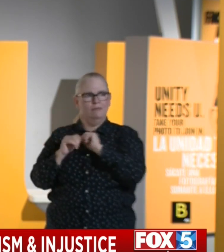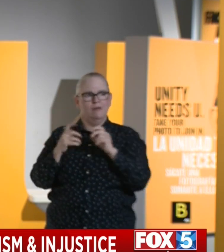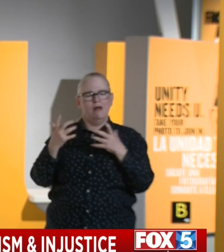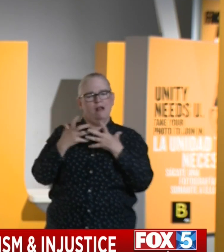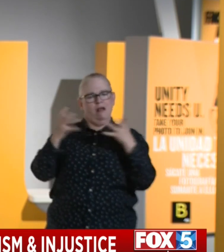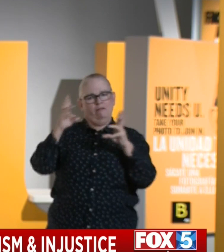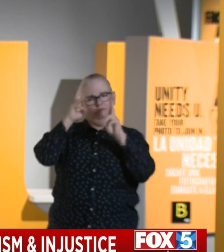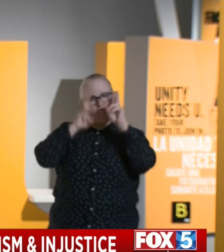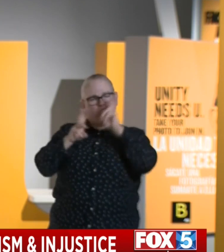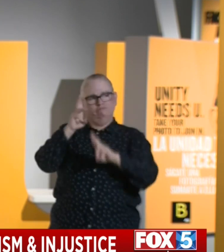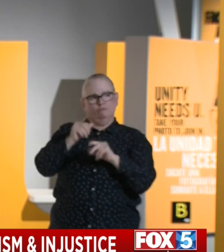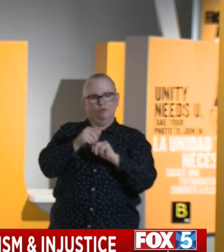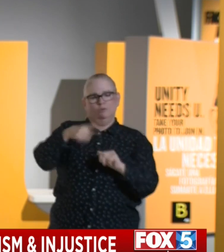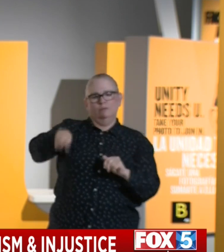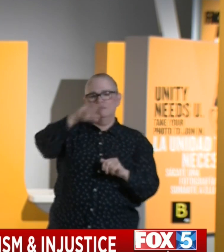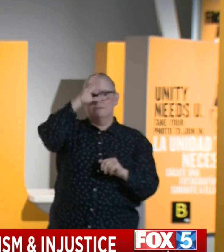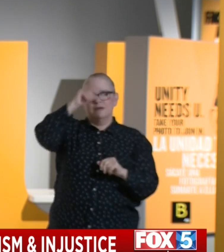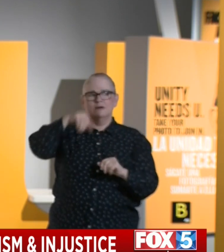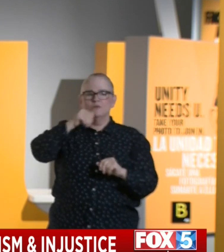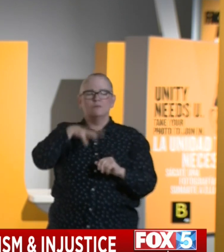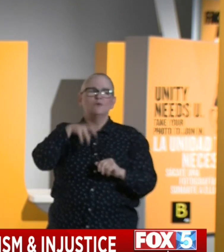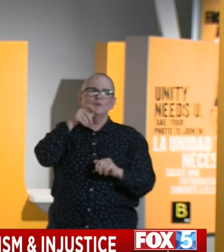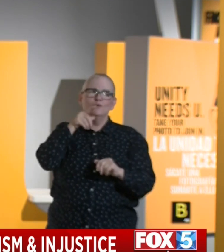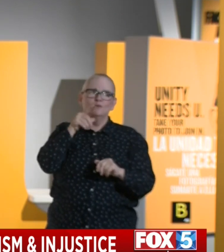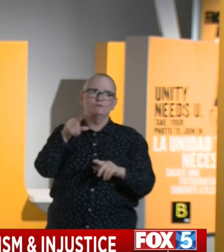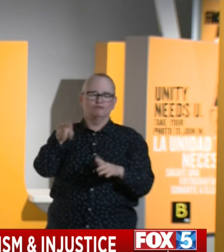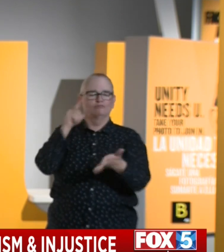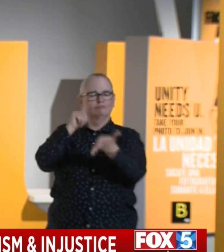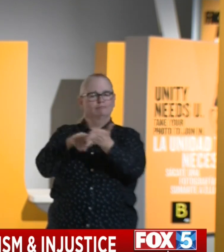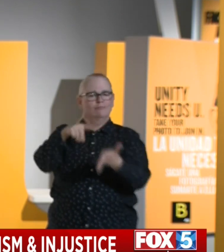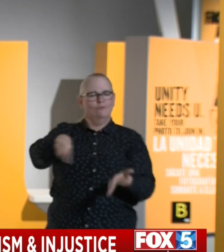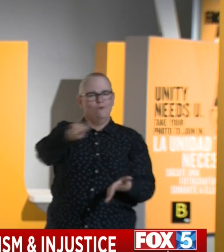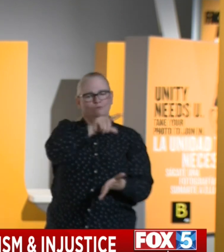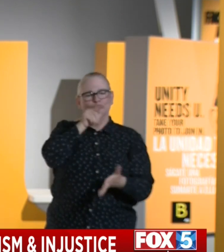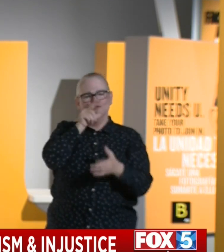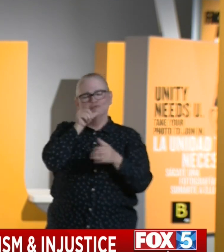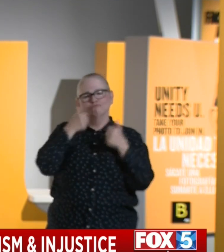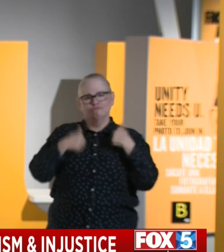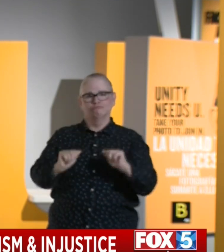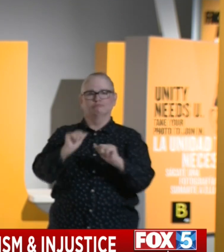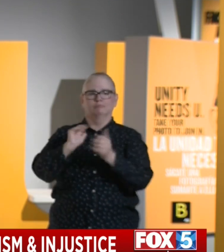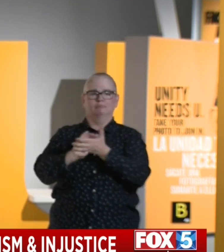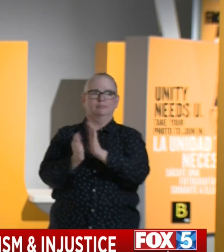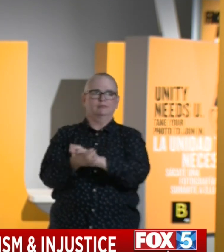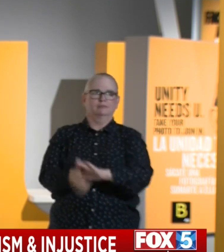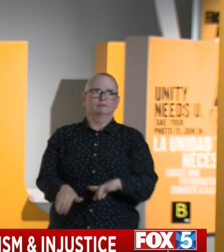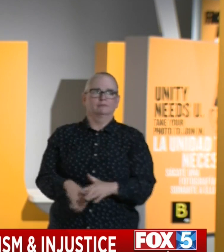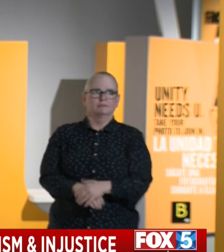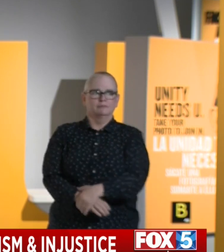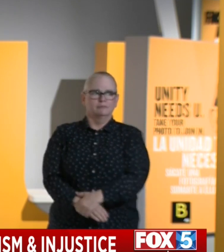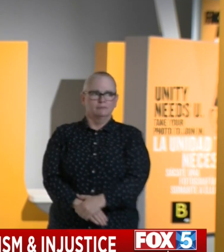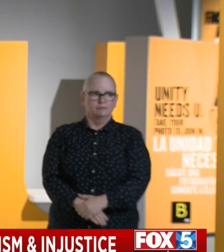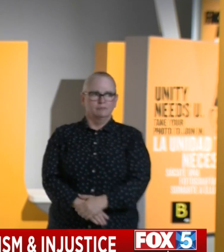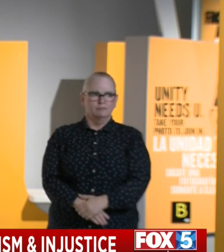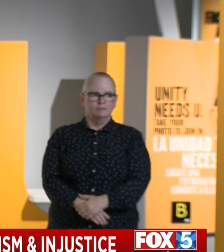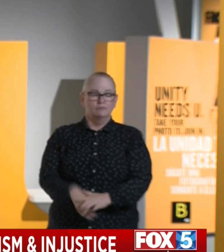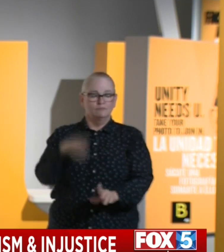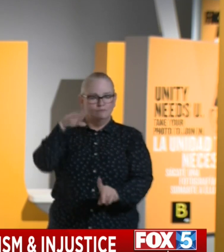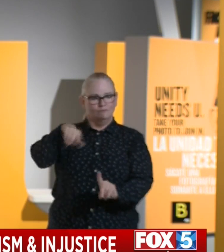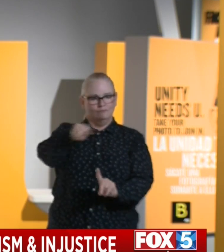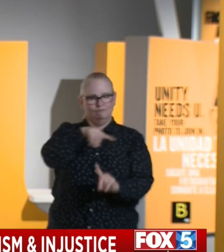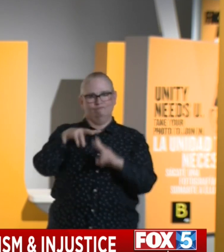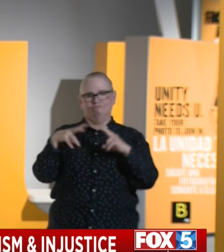those men and women as well that need to be recognized at this moment. I know firsthand the courageousness of